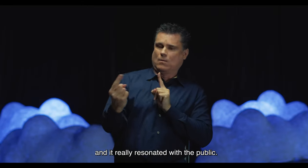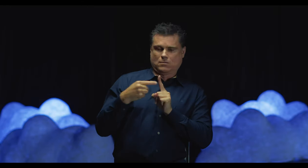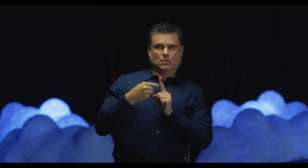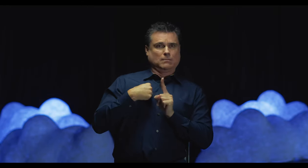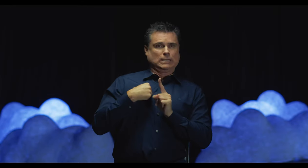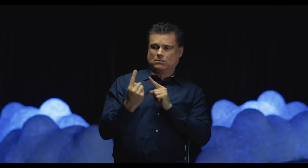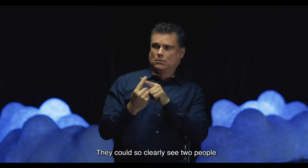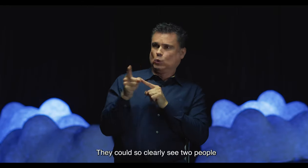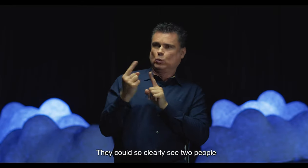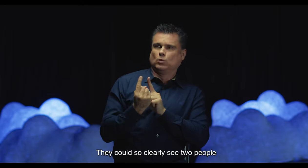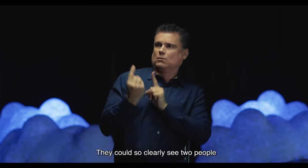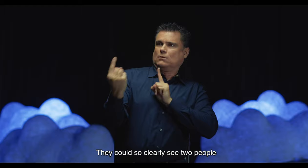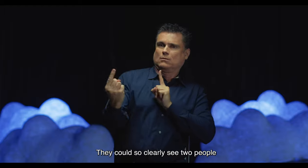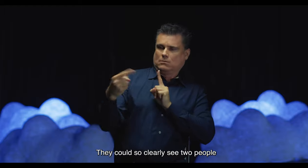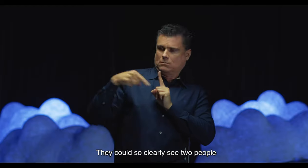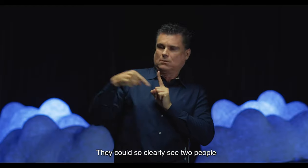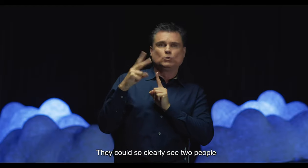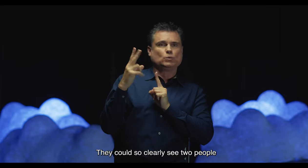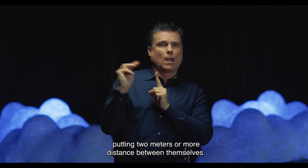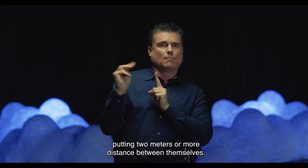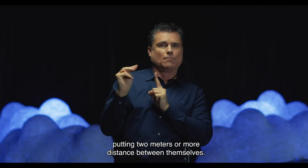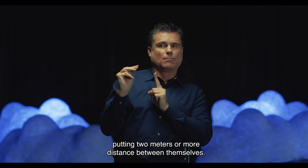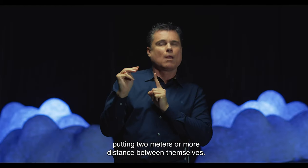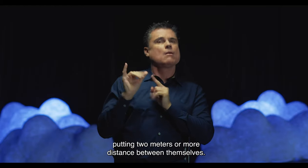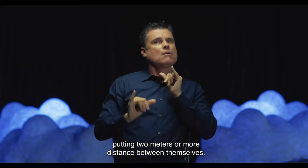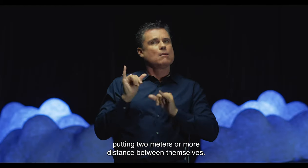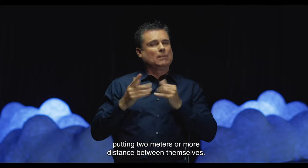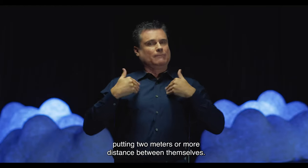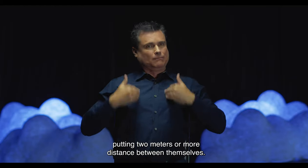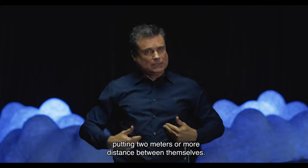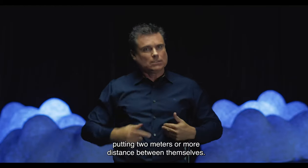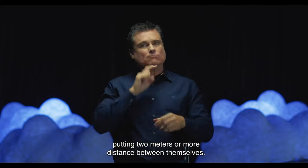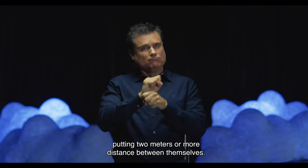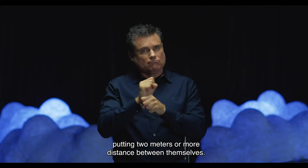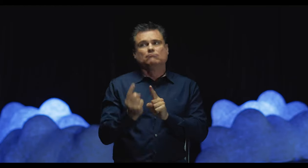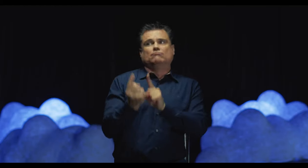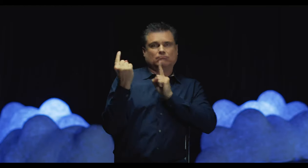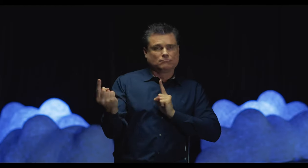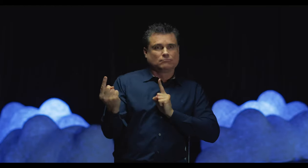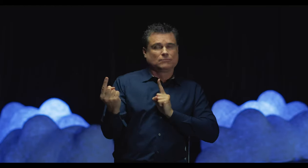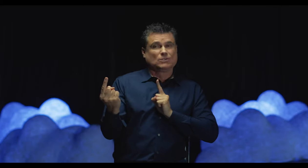public. They could so clearly see two people putting two meters or more distance between themselves.